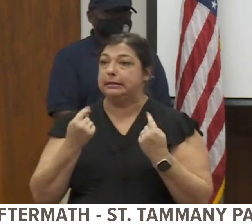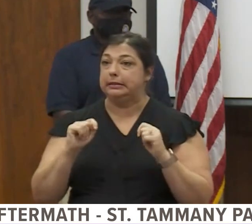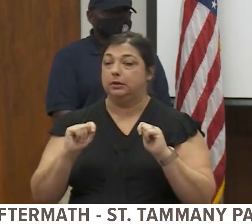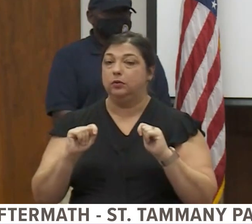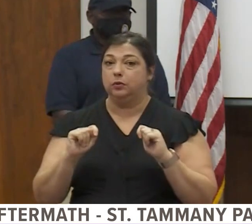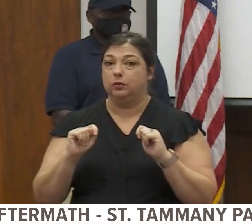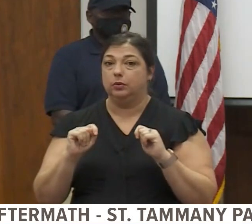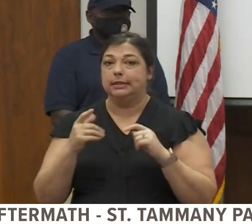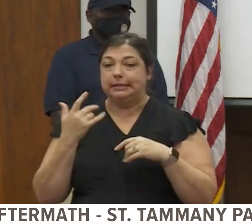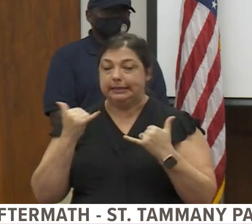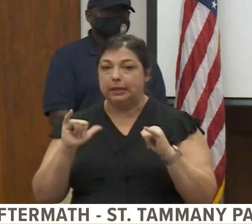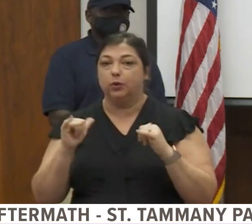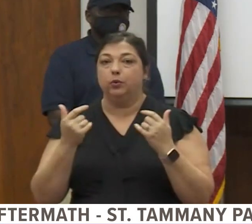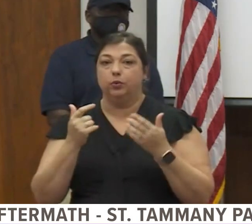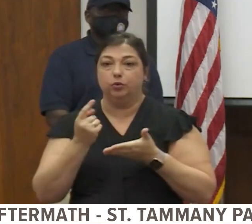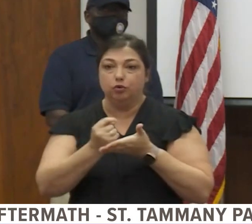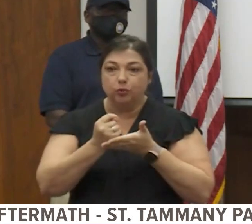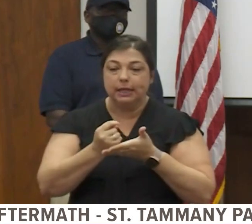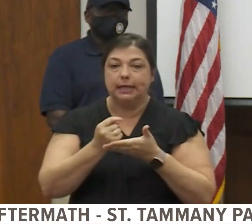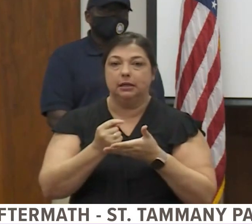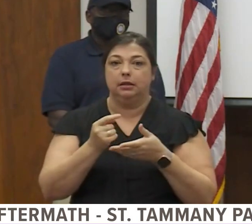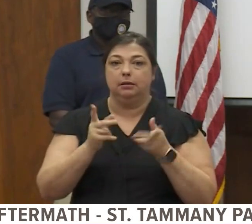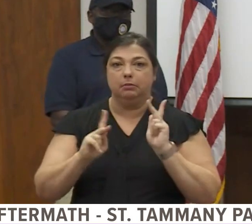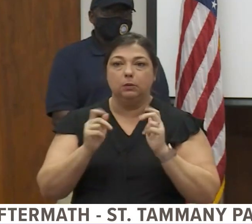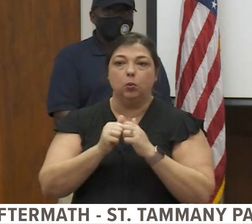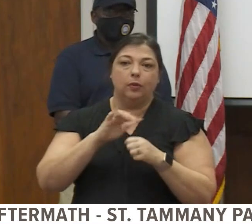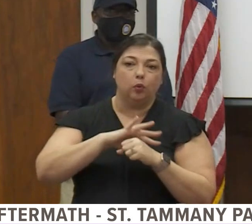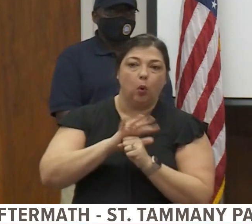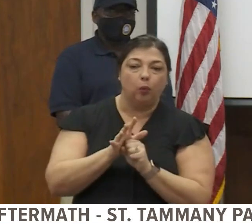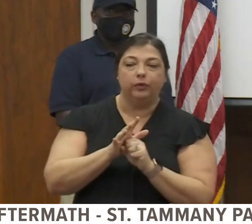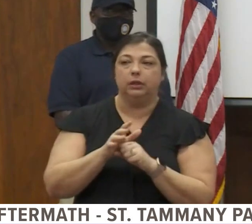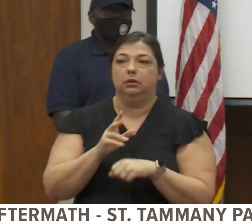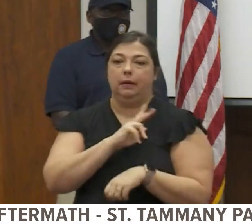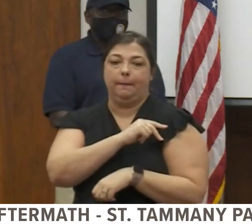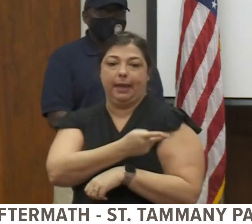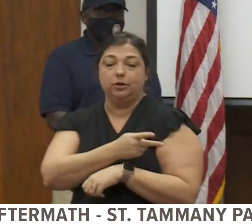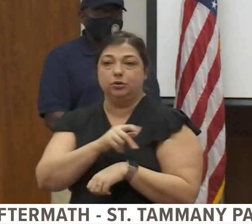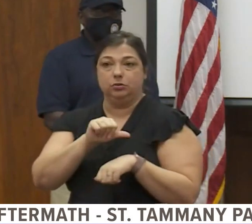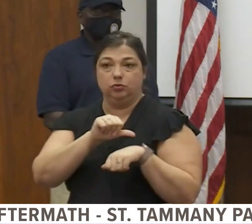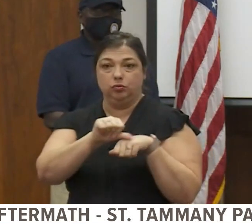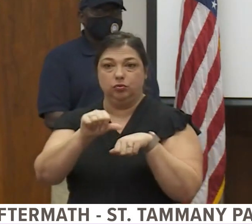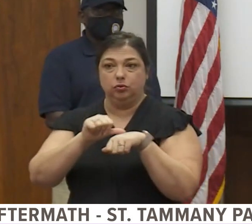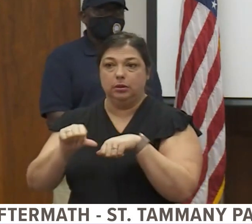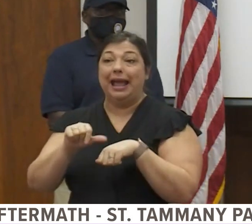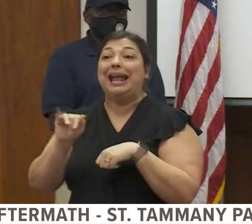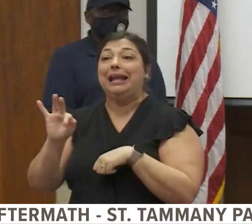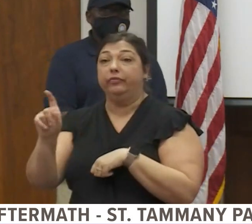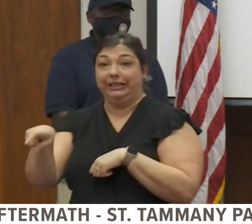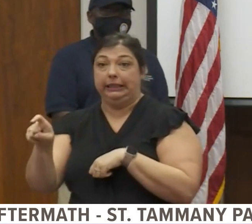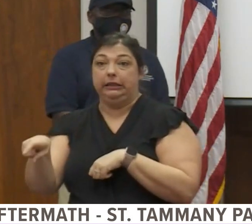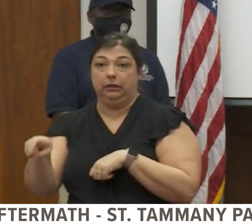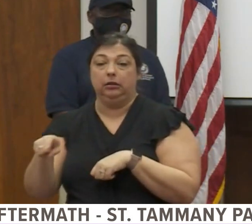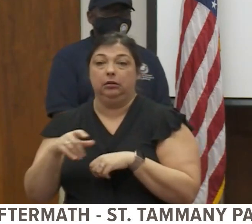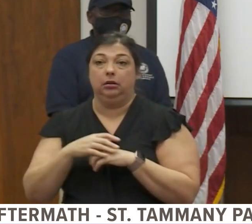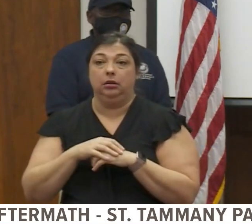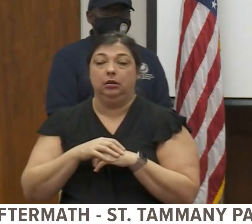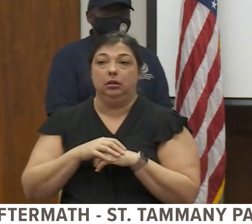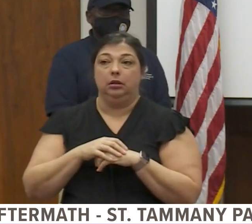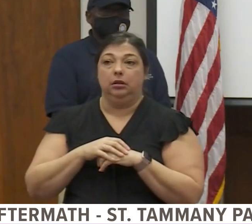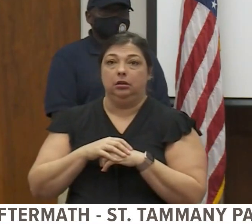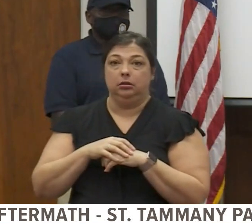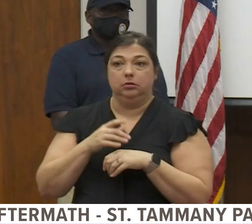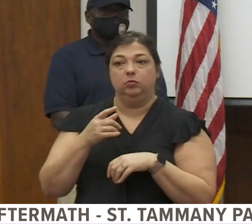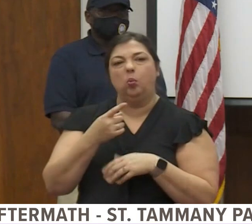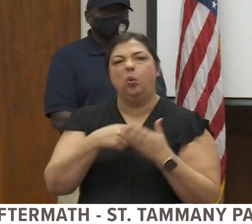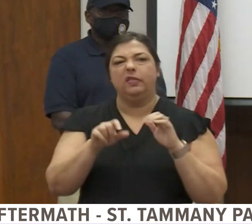patients. They're still treating COVID patients. Surgeries are taking place on an as-needed basis to the extent that